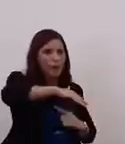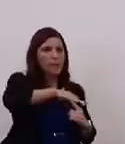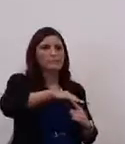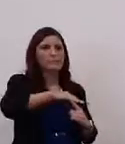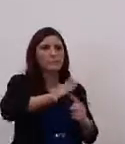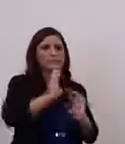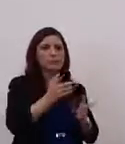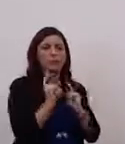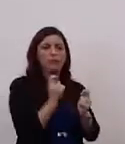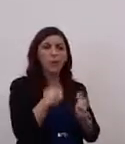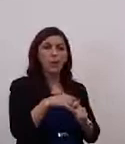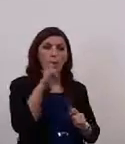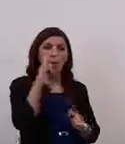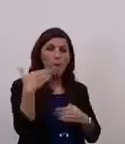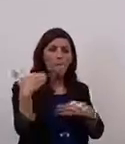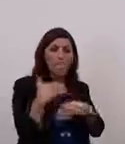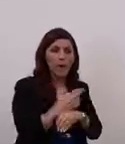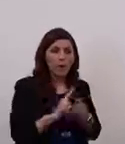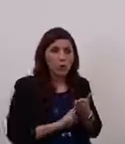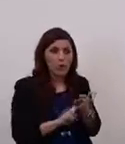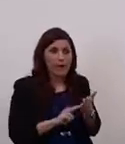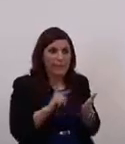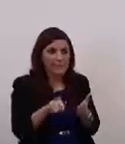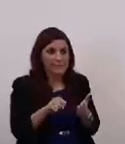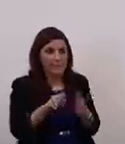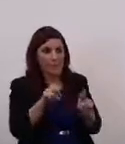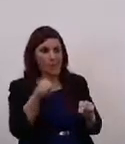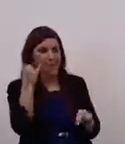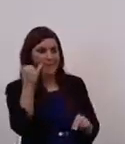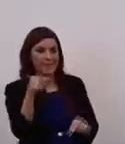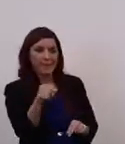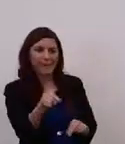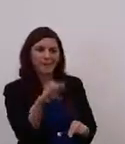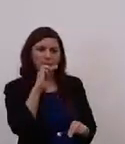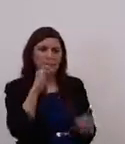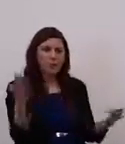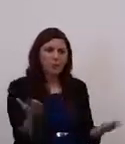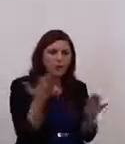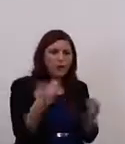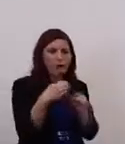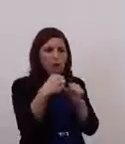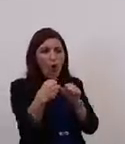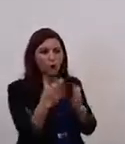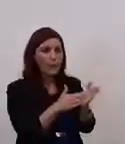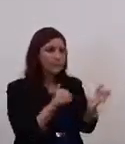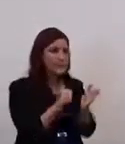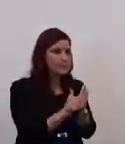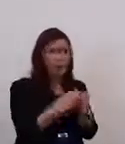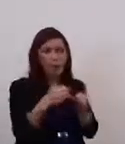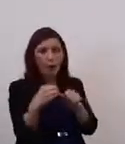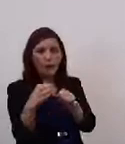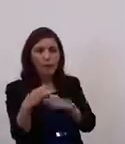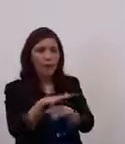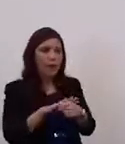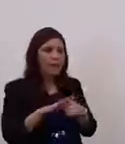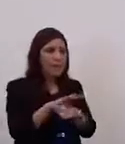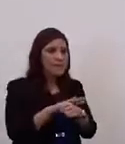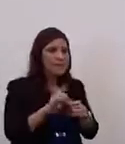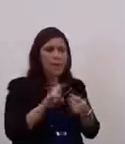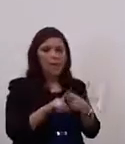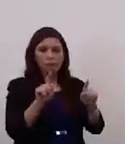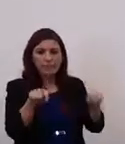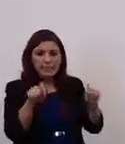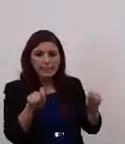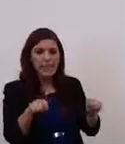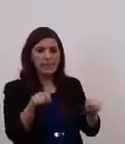we hope that by pursuing this innovation that it will encourage other businesses and retail